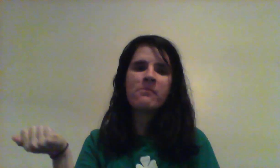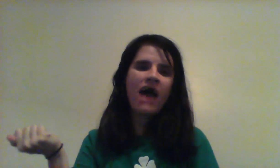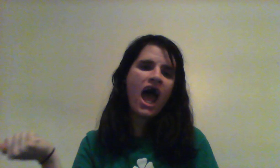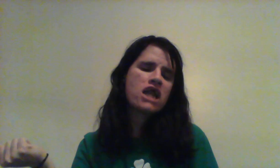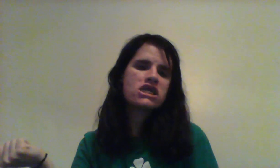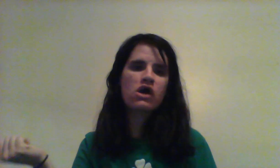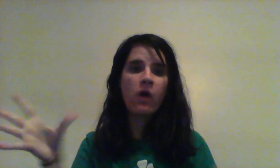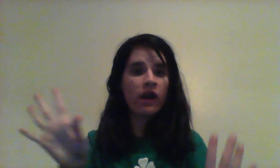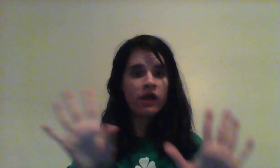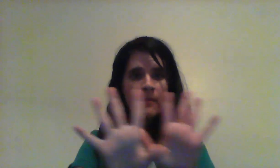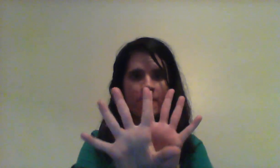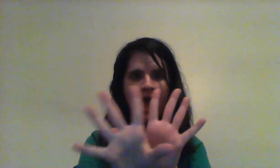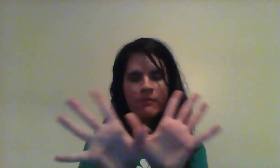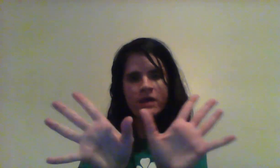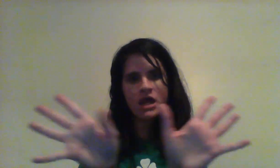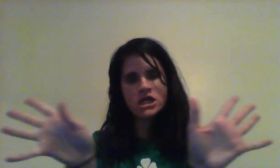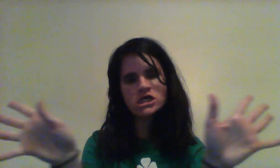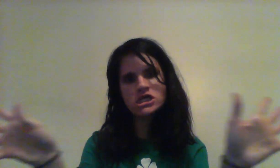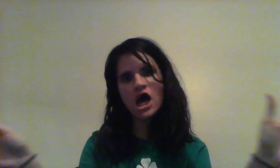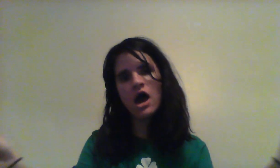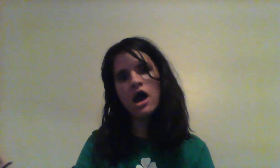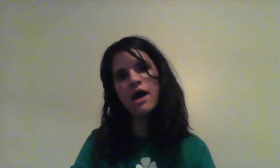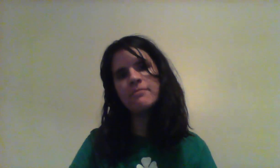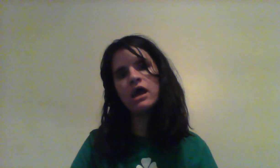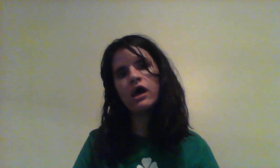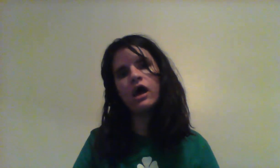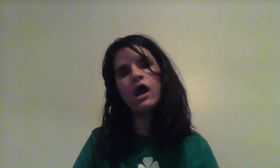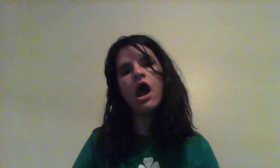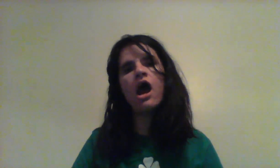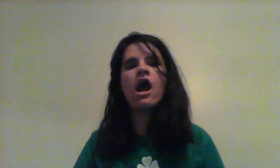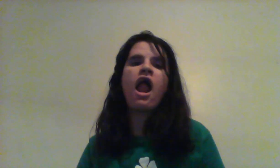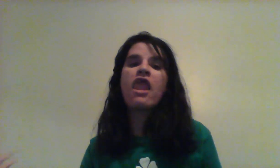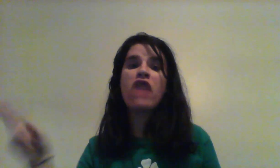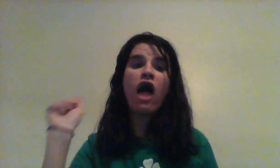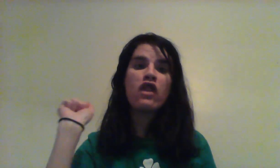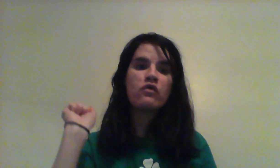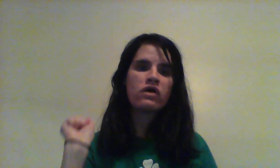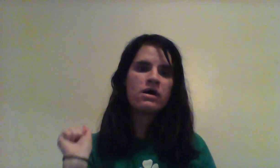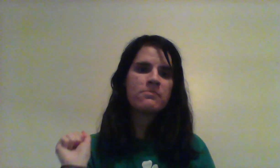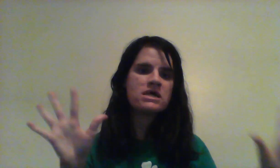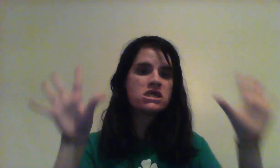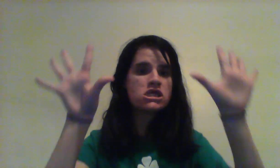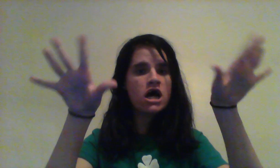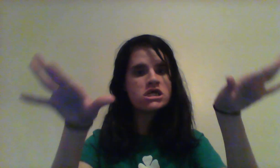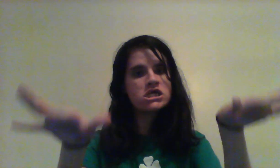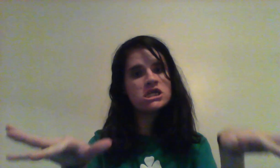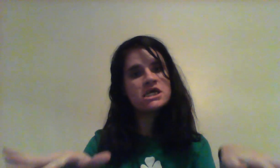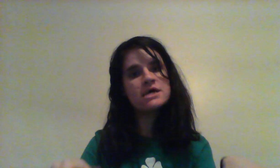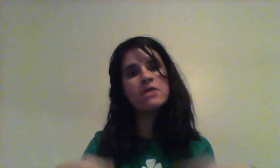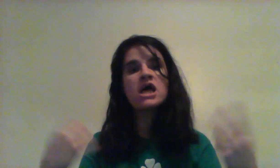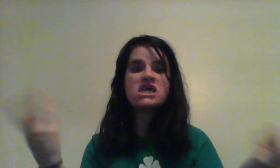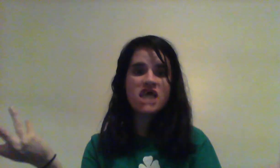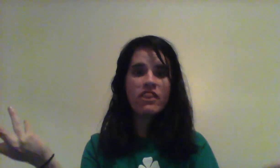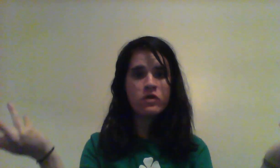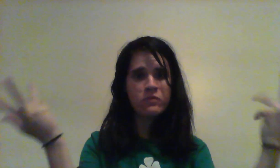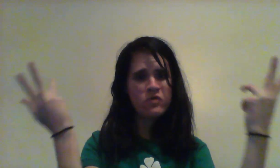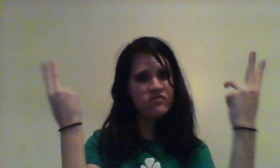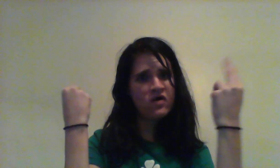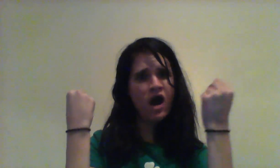magic what can make me disappear. Now that room is just a dim. Set the moon for